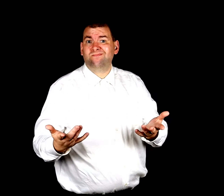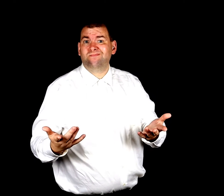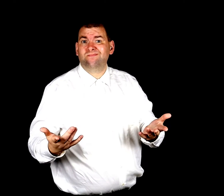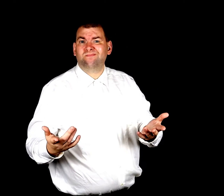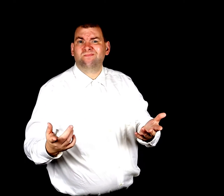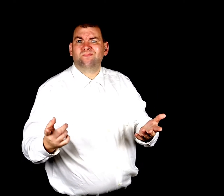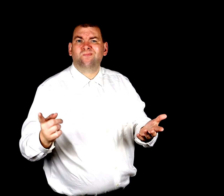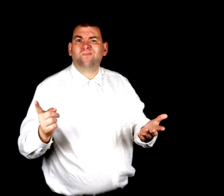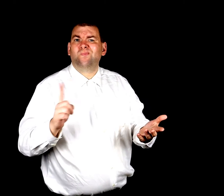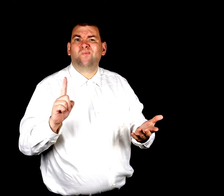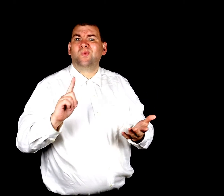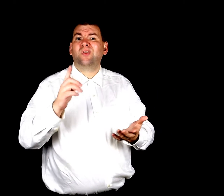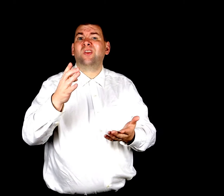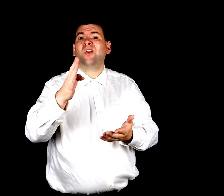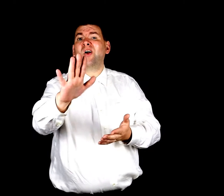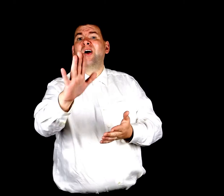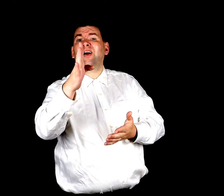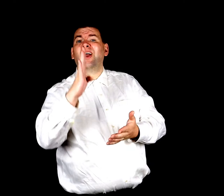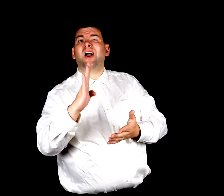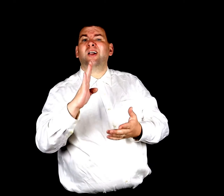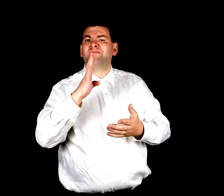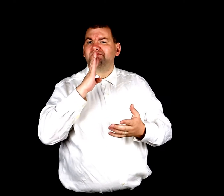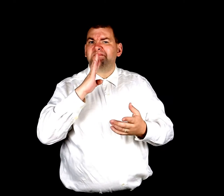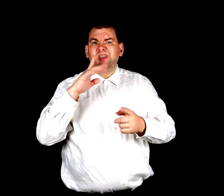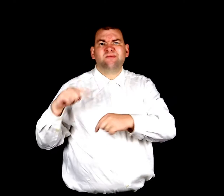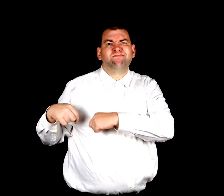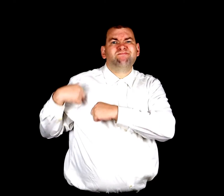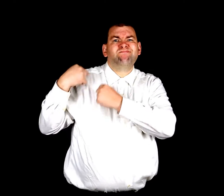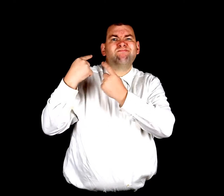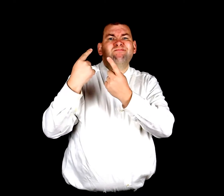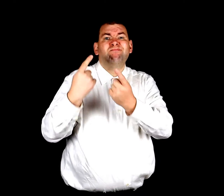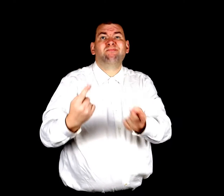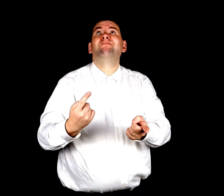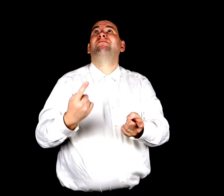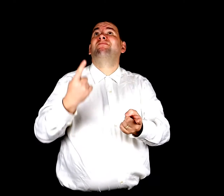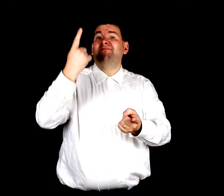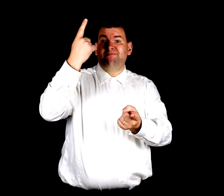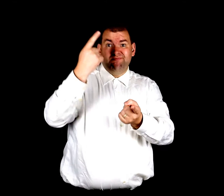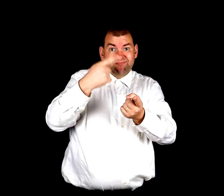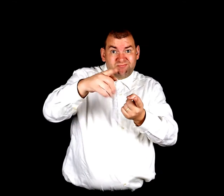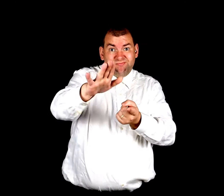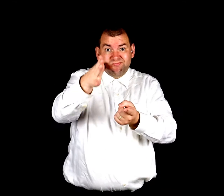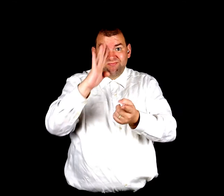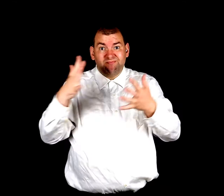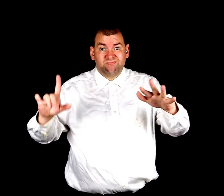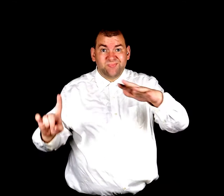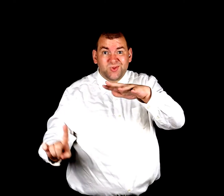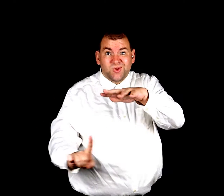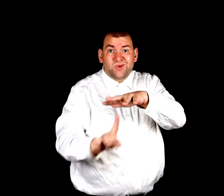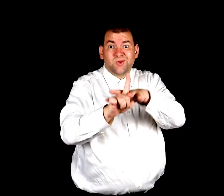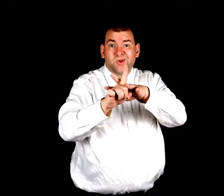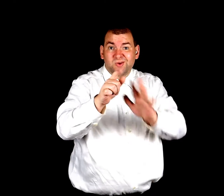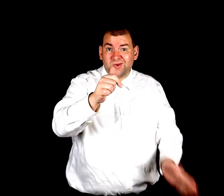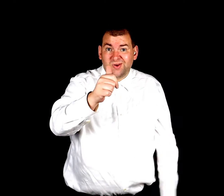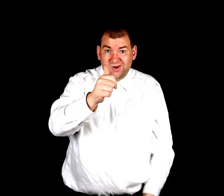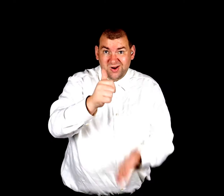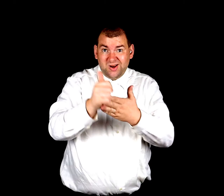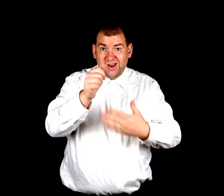Where is this God you've been talking about? Will he show up to help